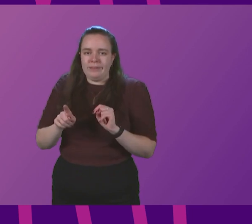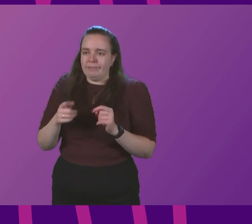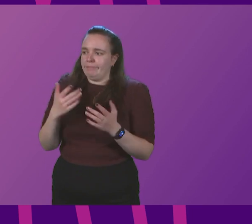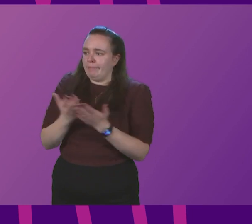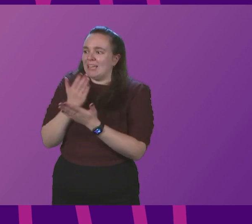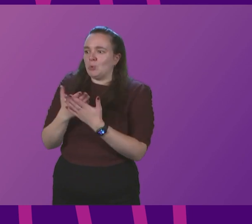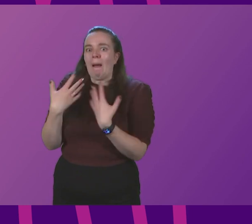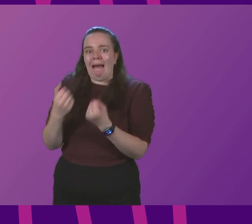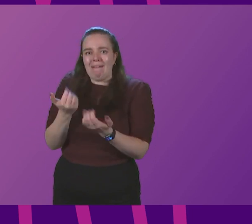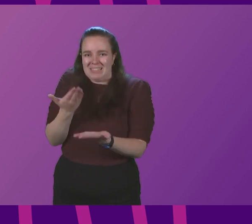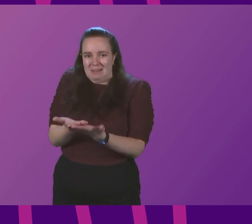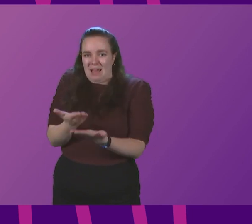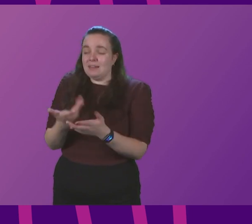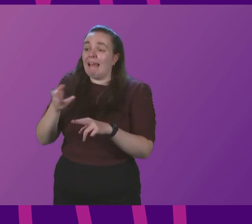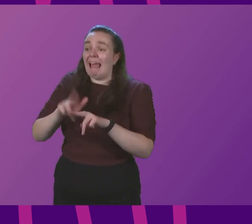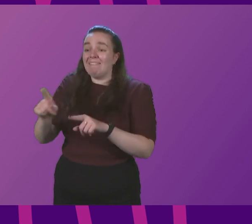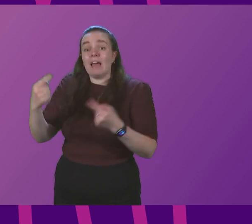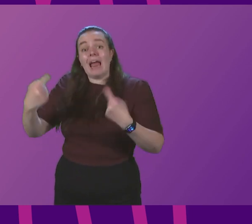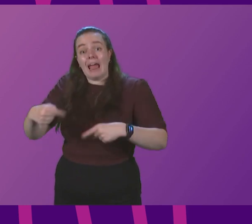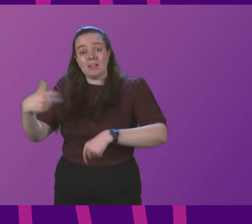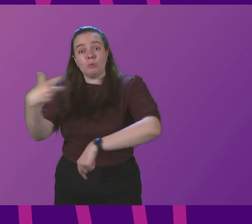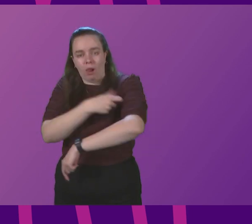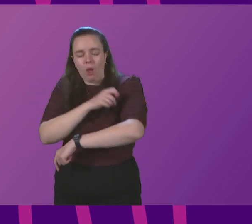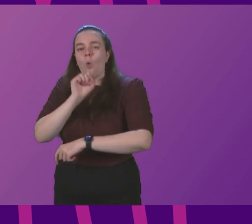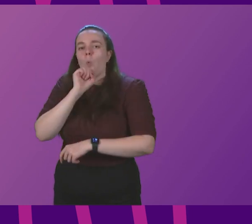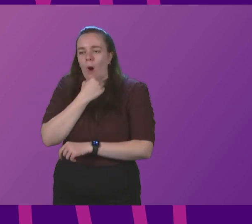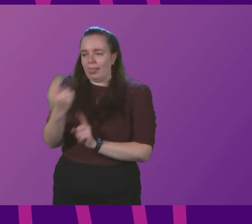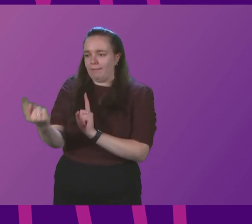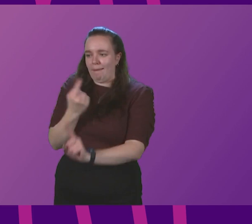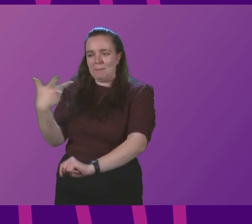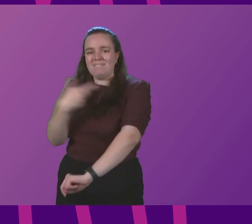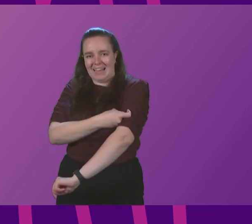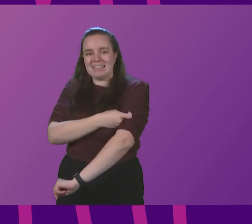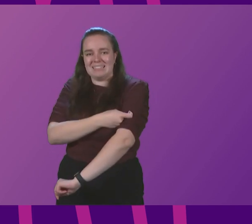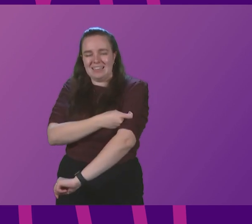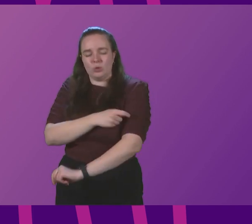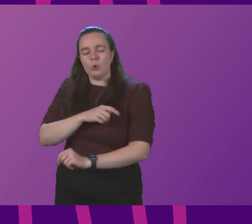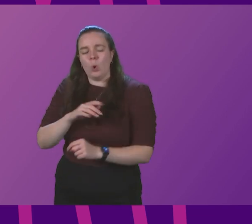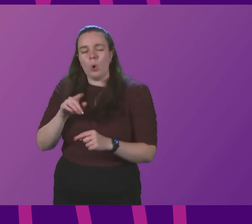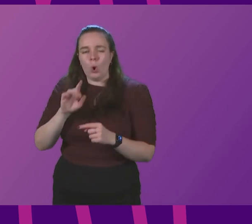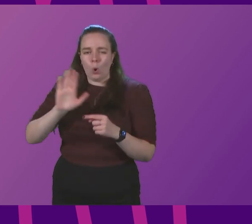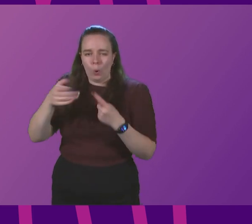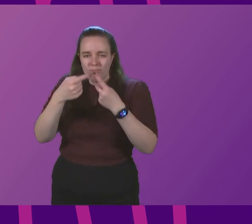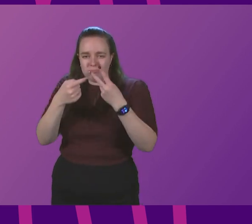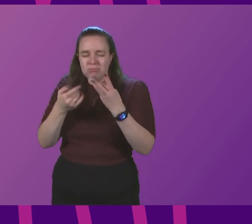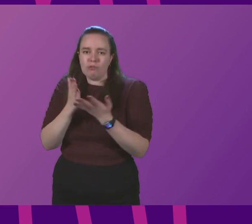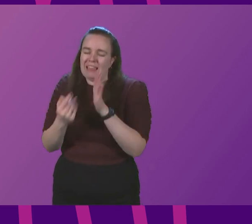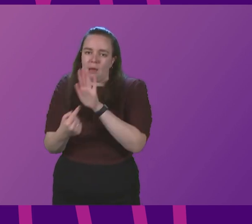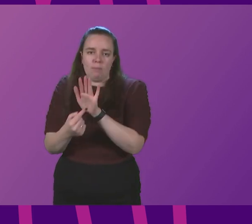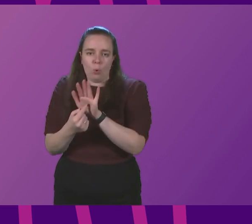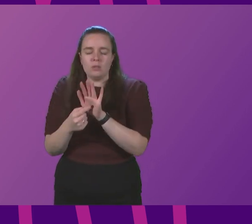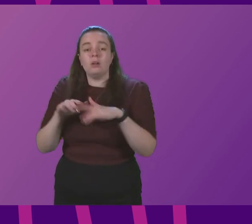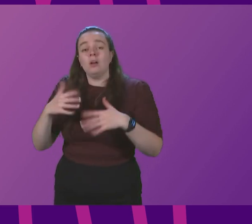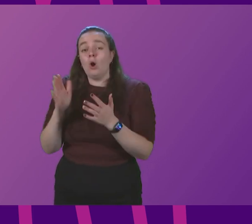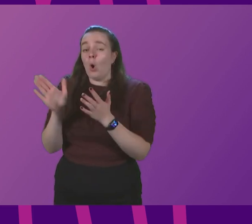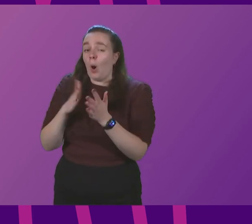making sure that those who are eligible, when they are eligible, come forward and get vaccinated. So all of that is really important work. And of course, all